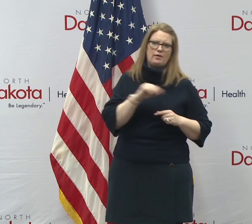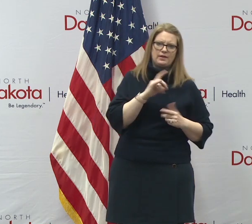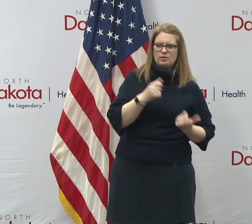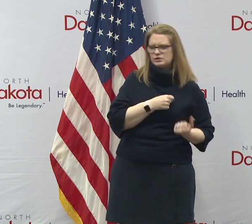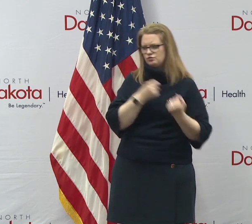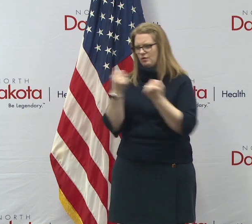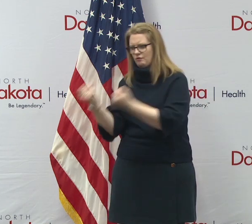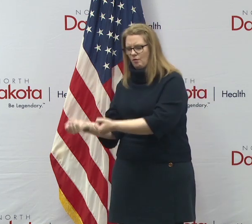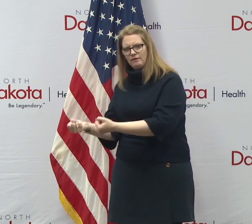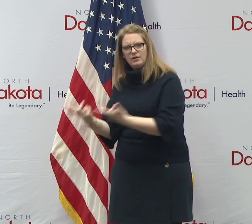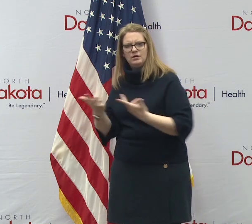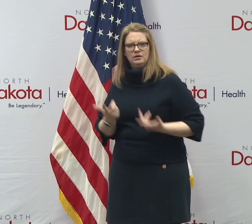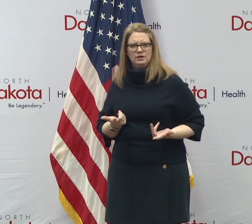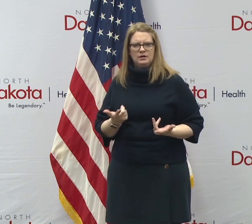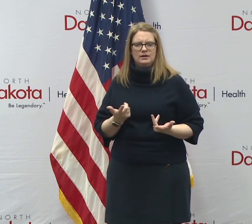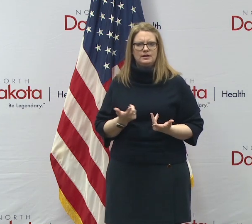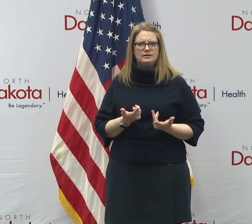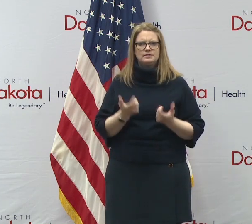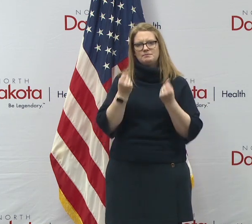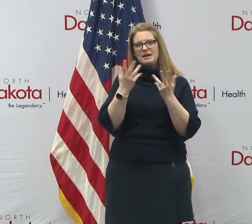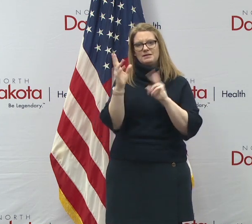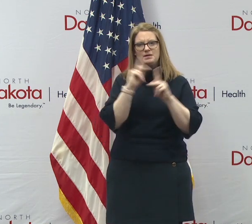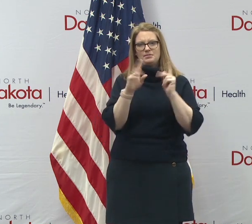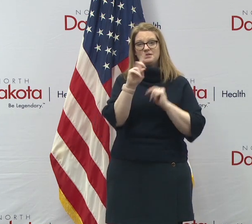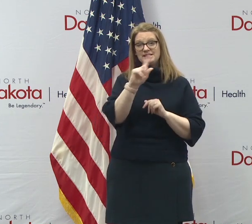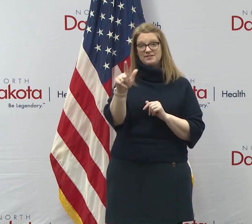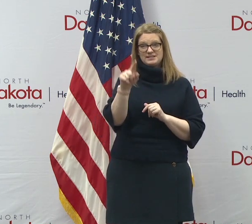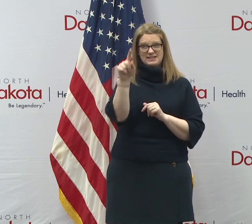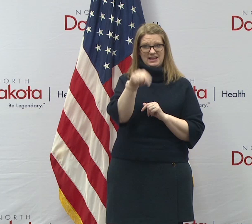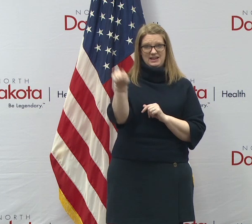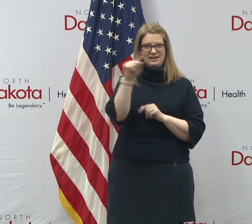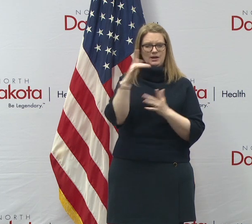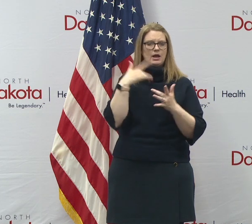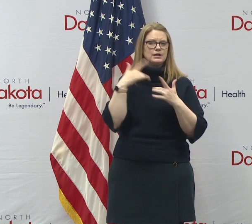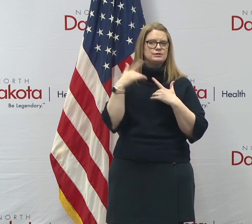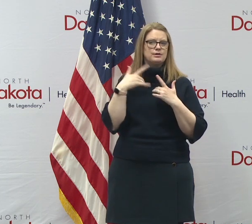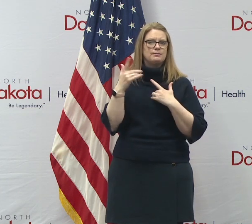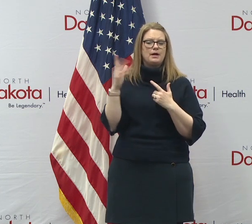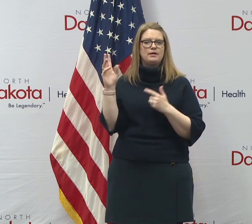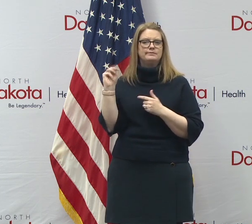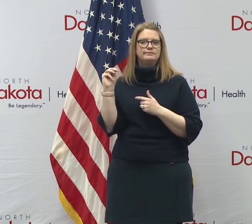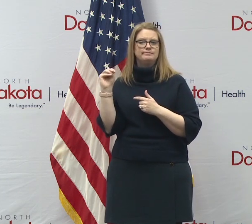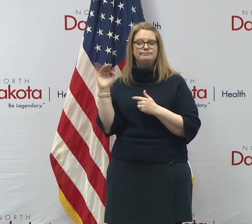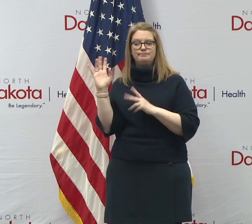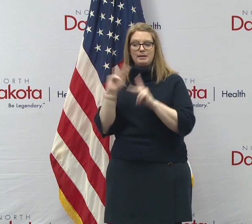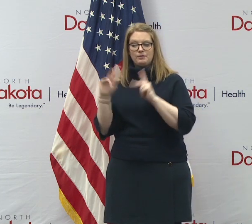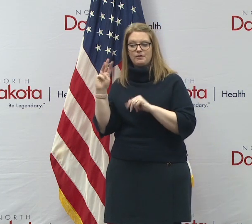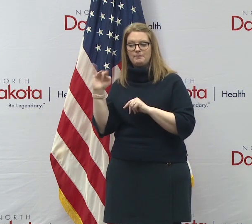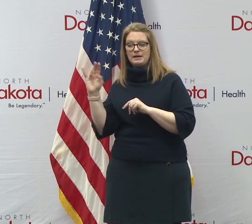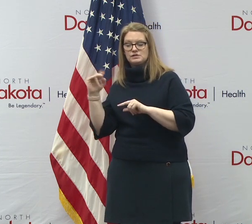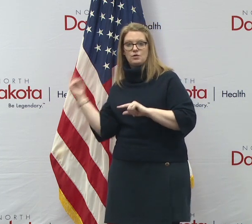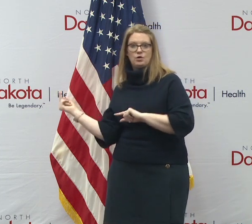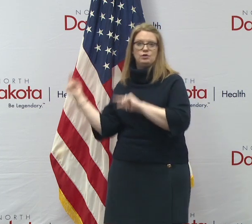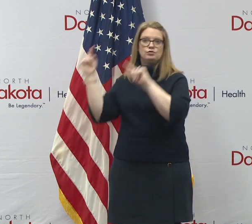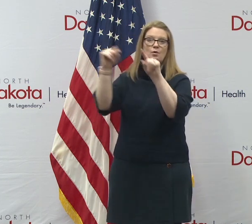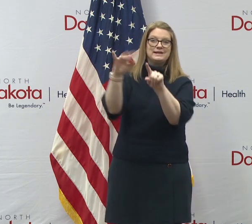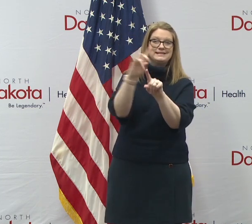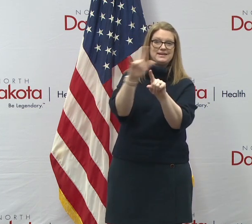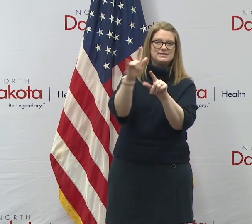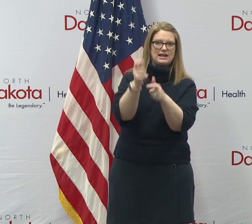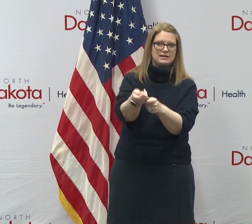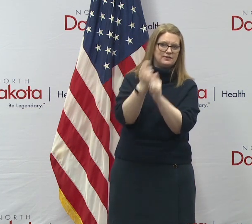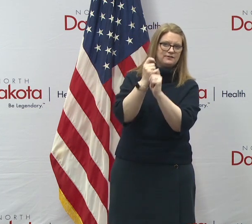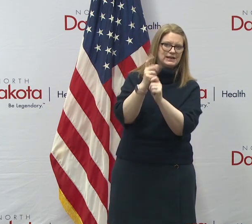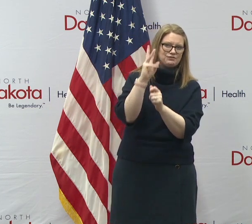Uh, we've got a lot of people around Devil's Lake that are worried about Minnesotans coming over to catch their walleye up there at Devil's Lake. Uh, you know,